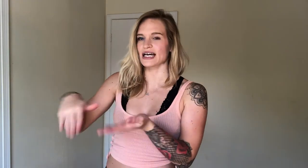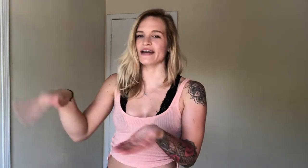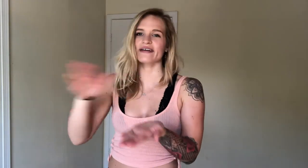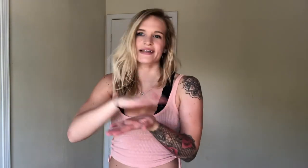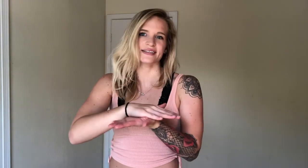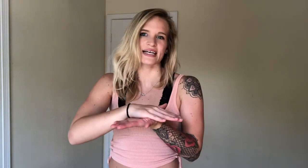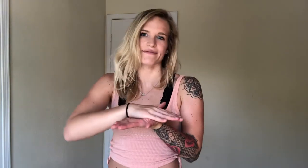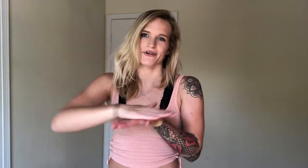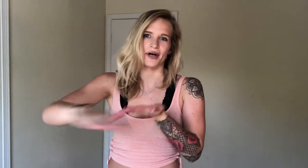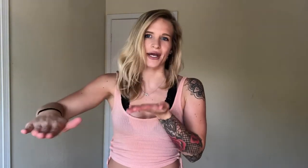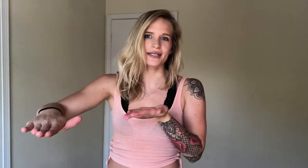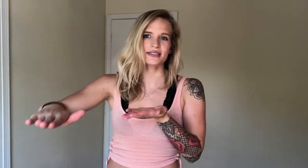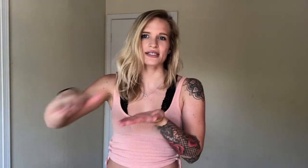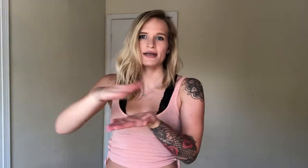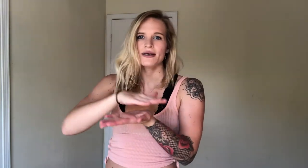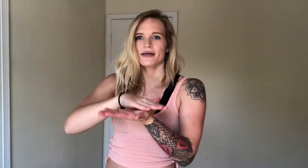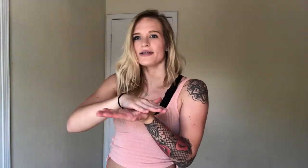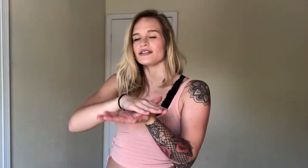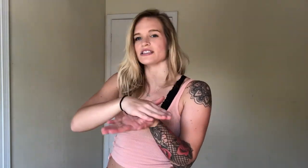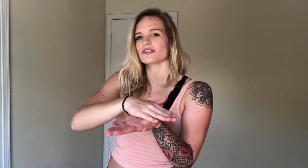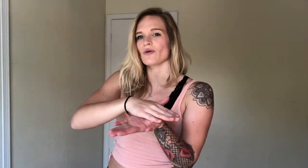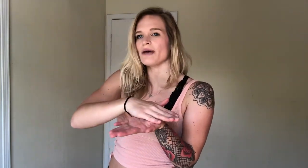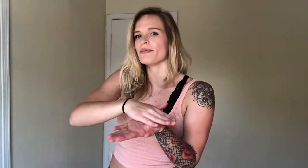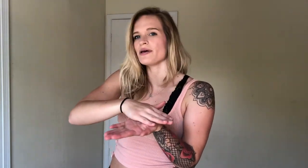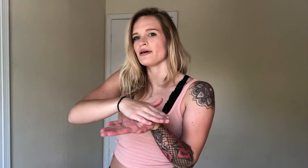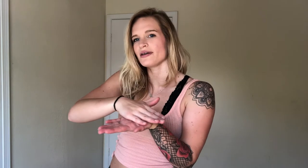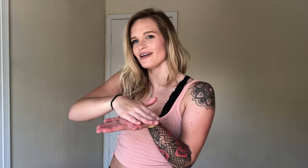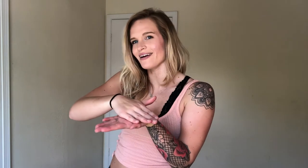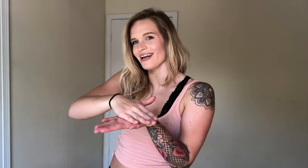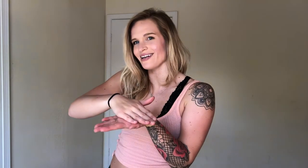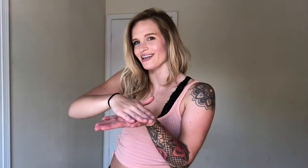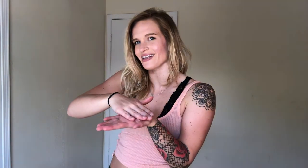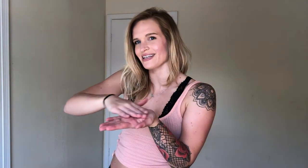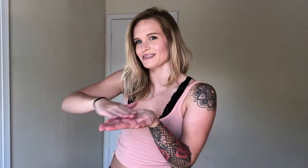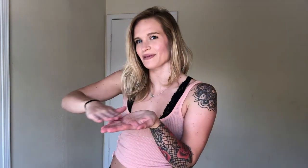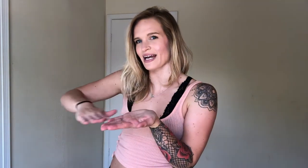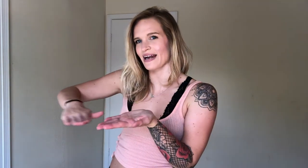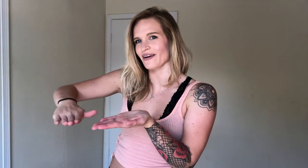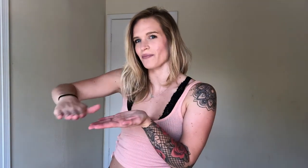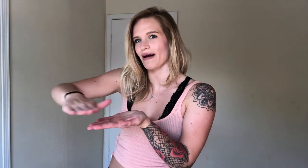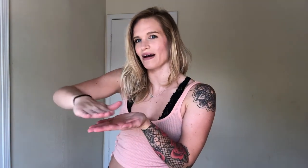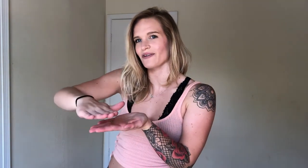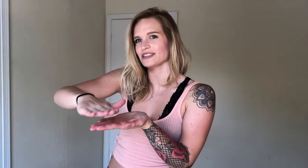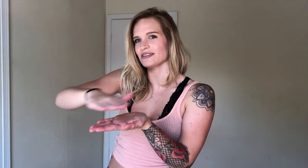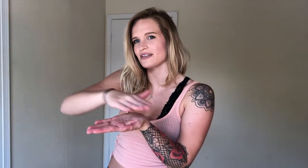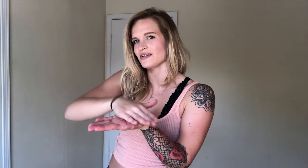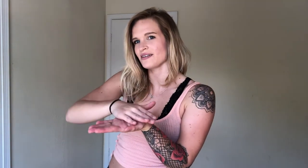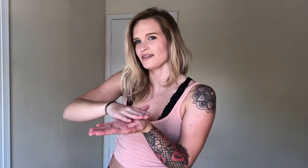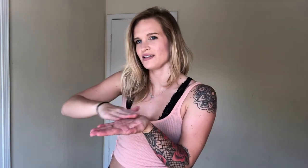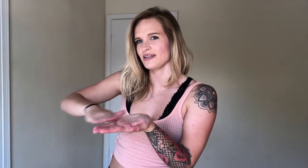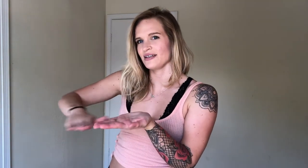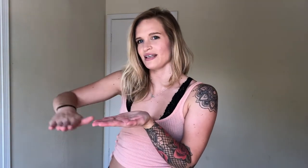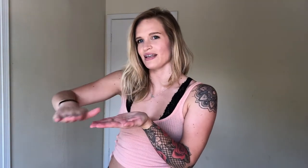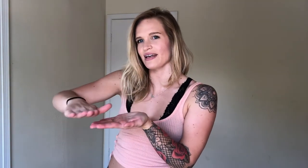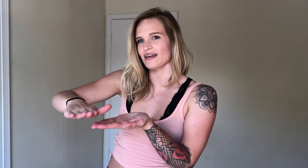It's kind of like the sign for nice. You just swipe your hand like this, but kind of go backwards a little in like